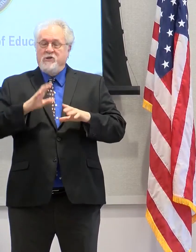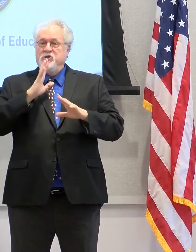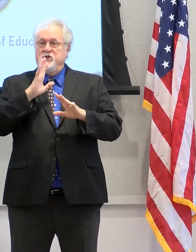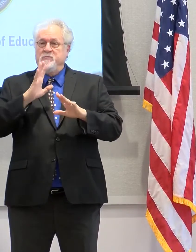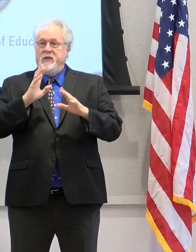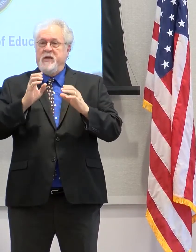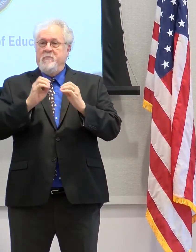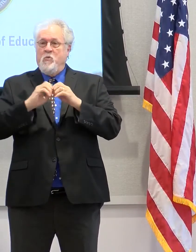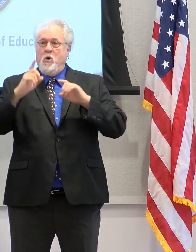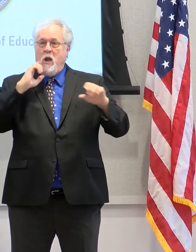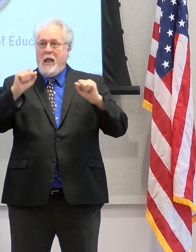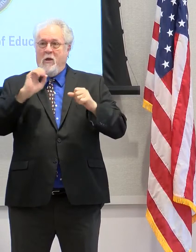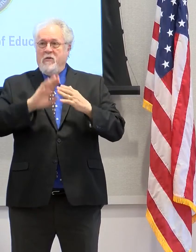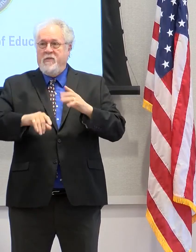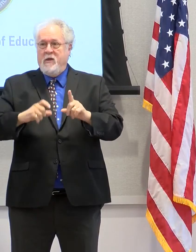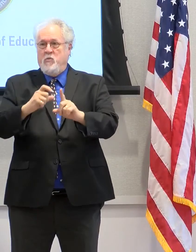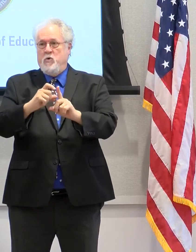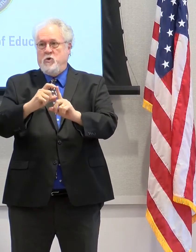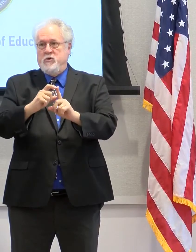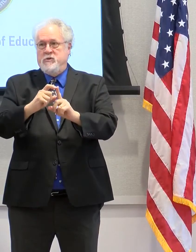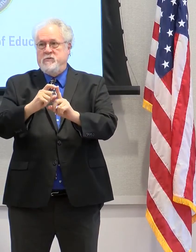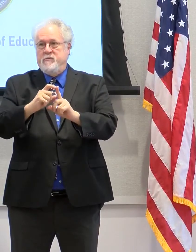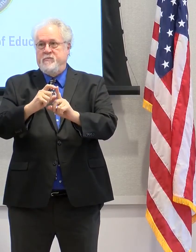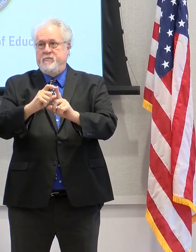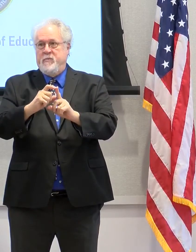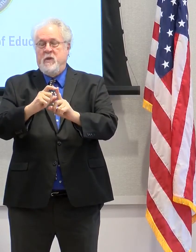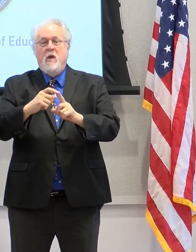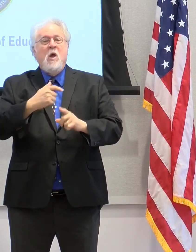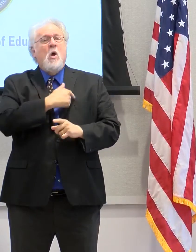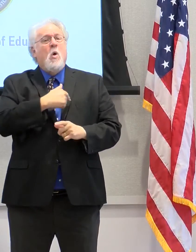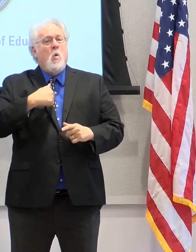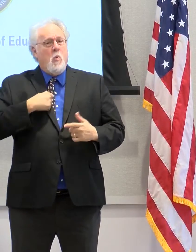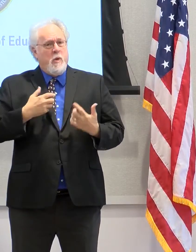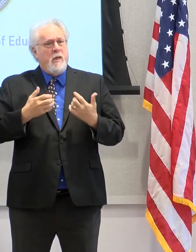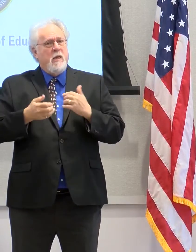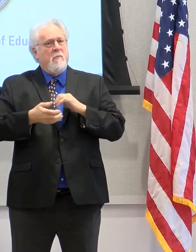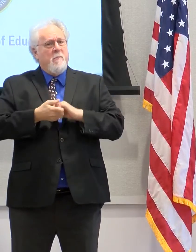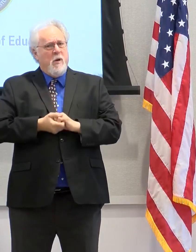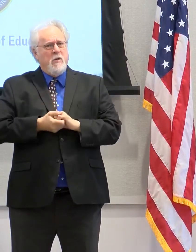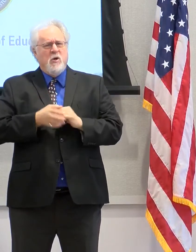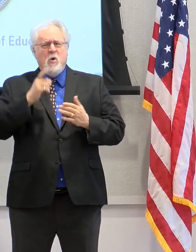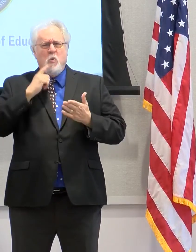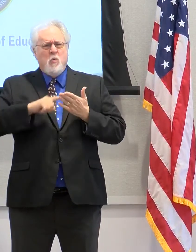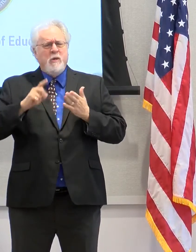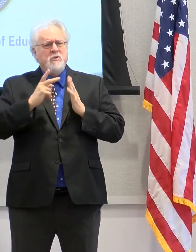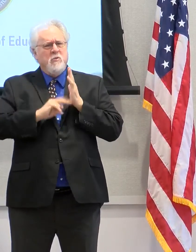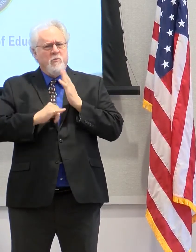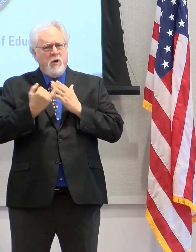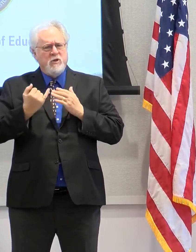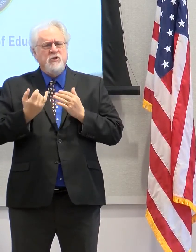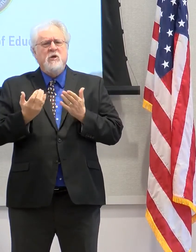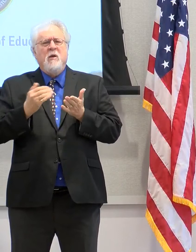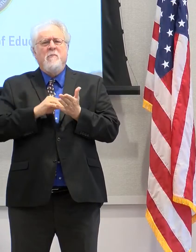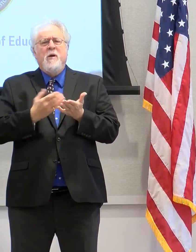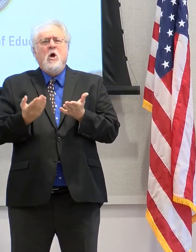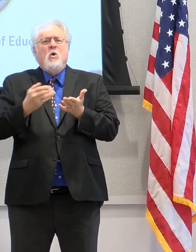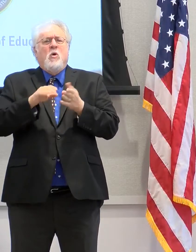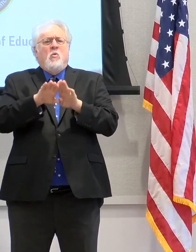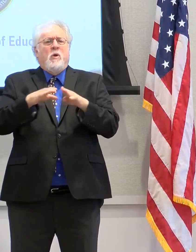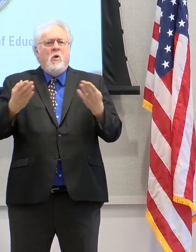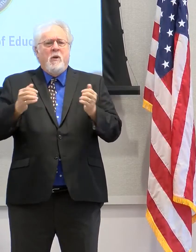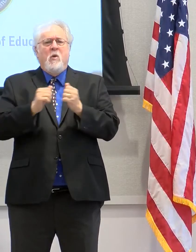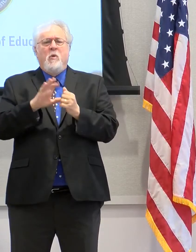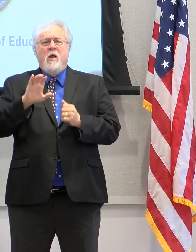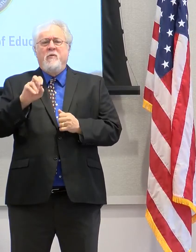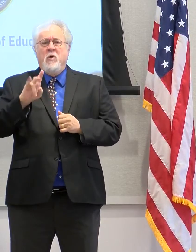whole lot louder than our words are. We actually partnered on a research project involving reopening with COVID. It ended